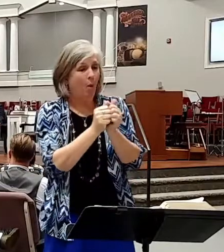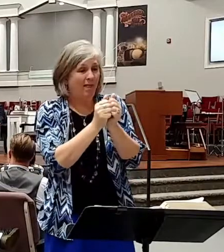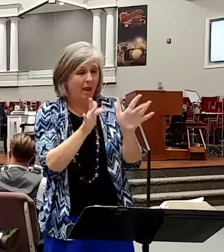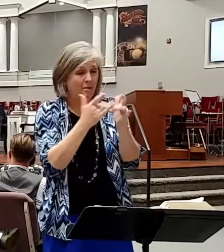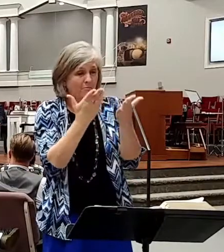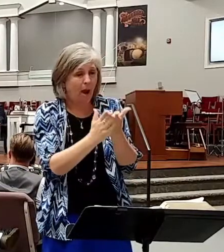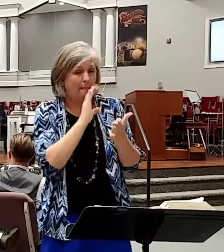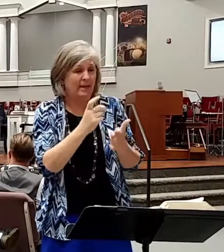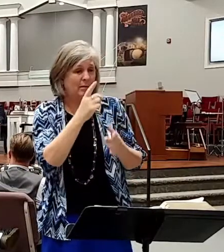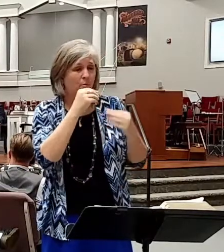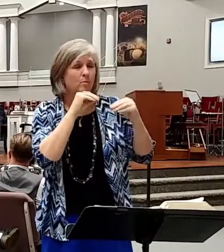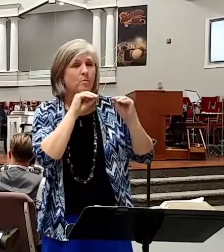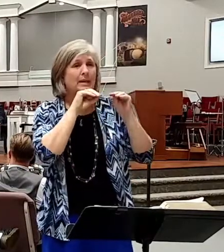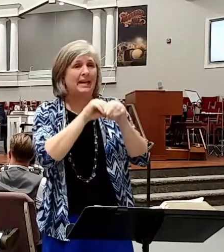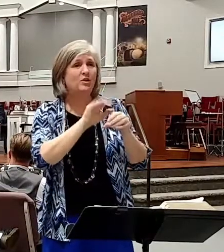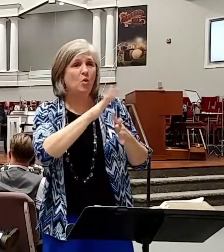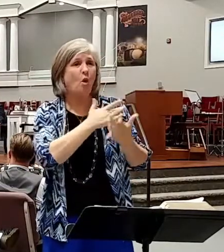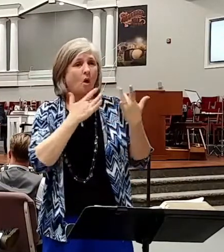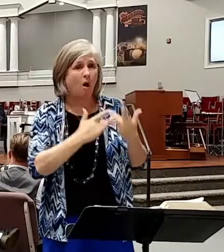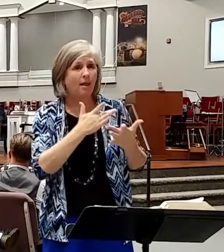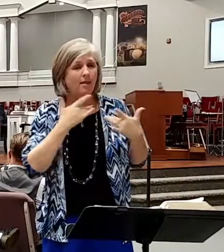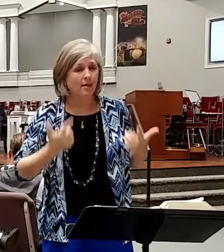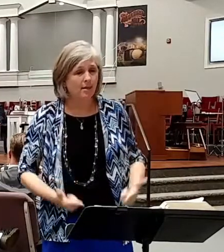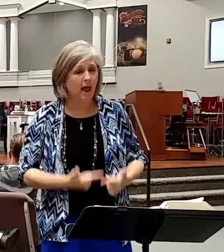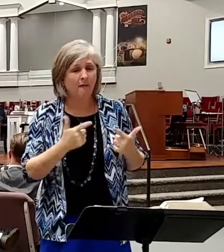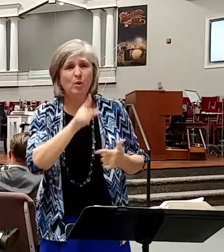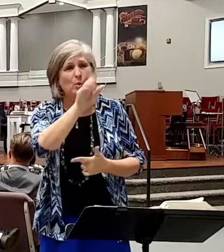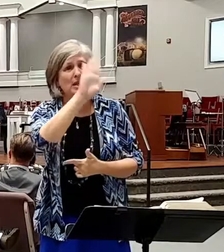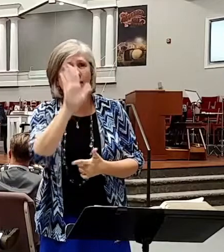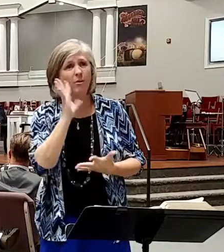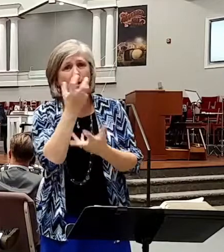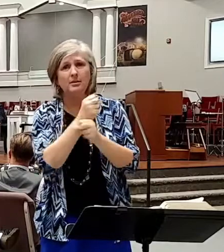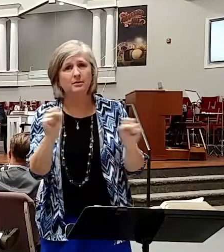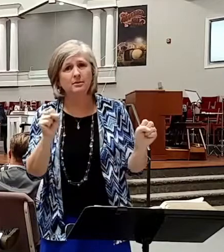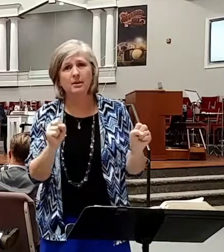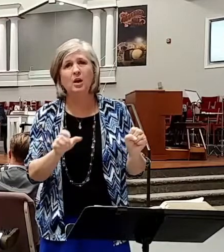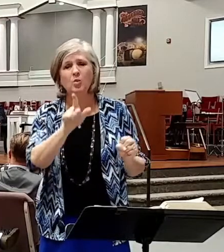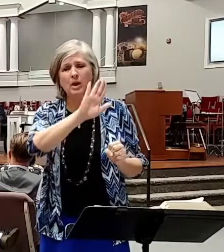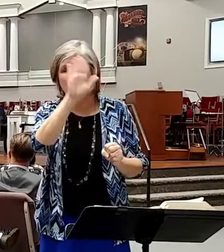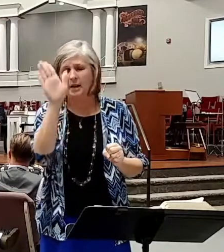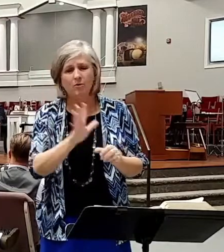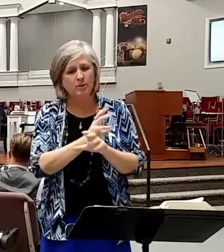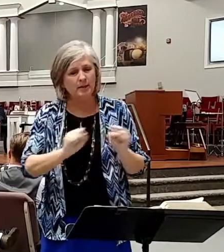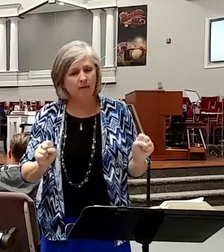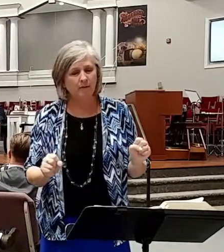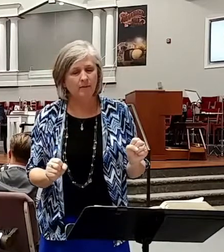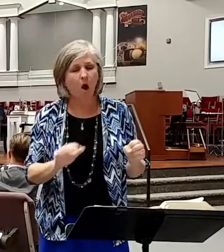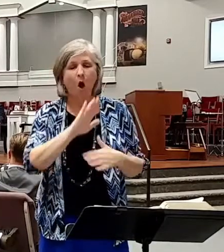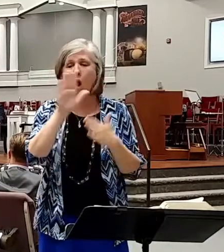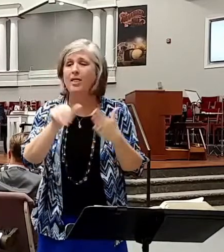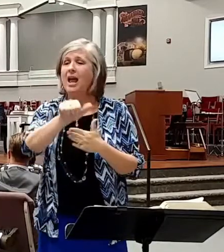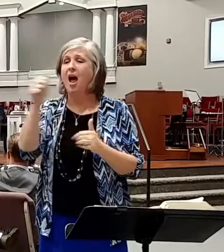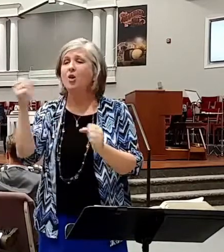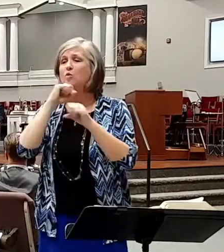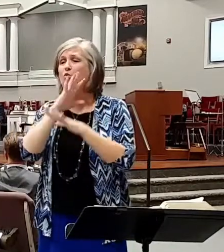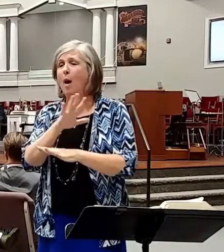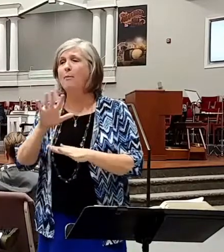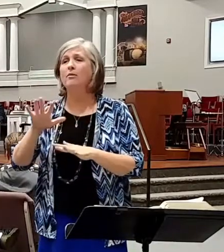deposited in your life, you'd have never got born again. You'd have never got saved. All the other corrupt ones that are out there would do you